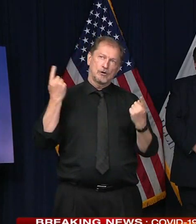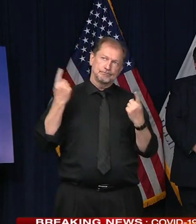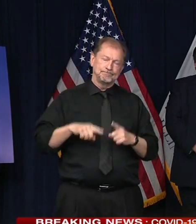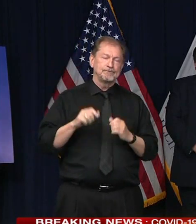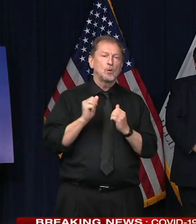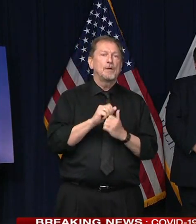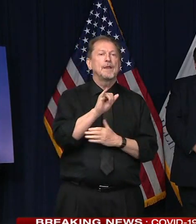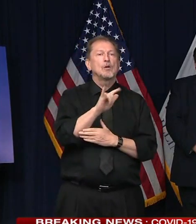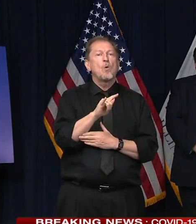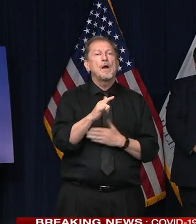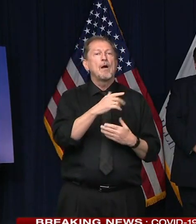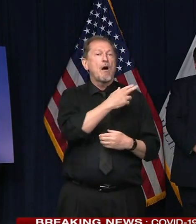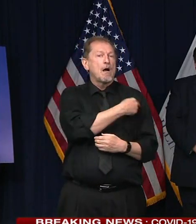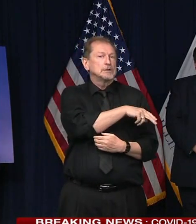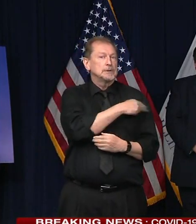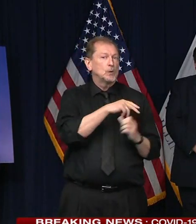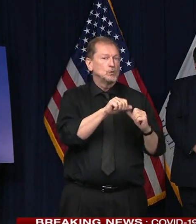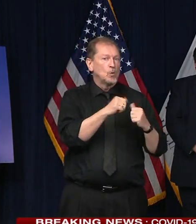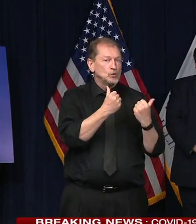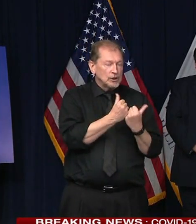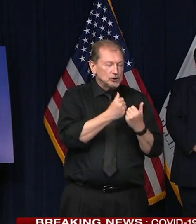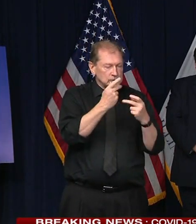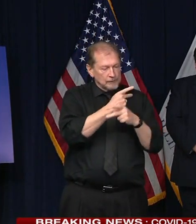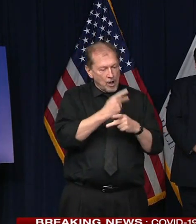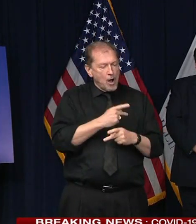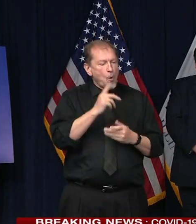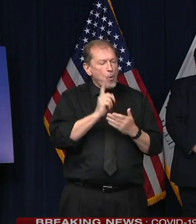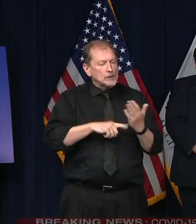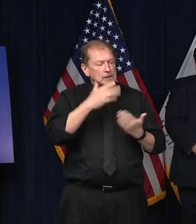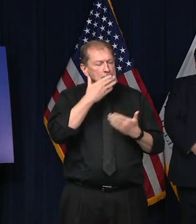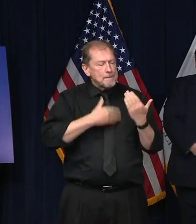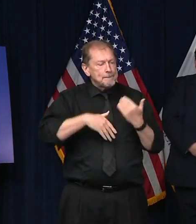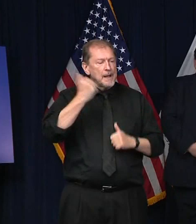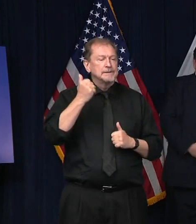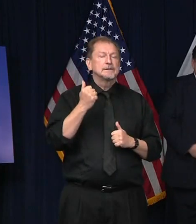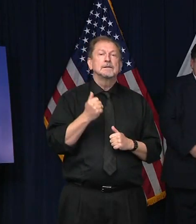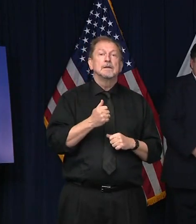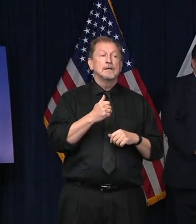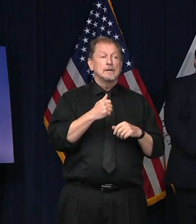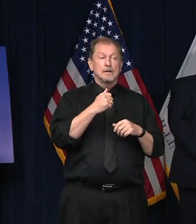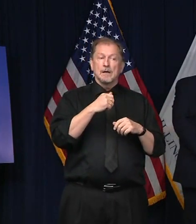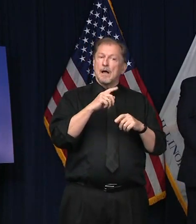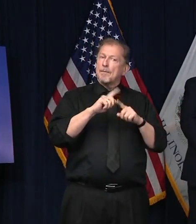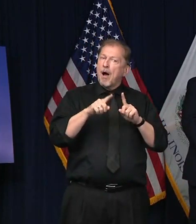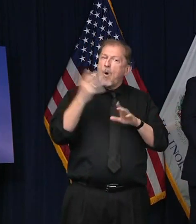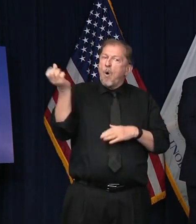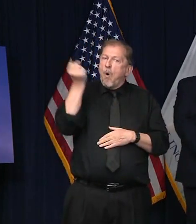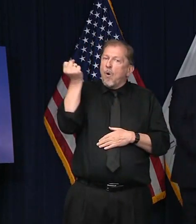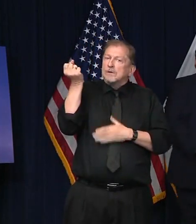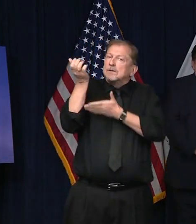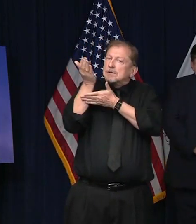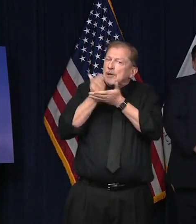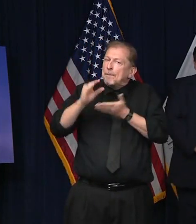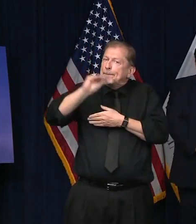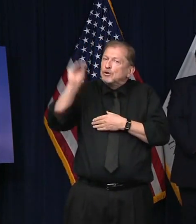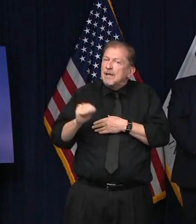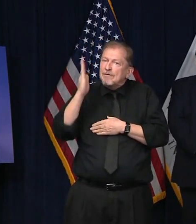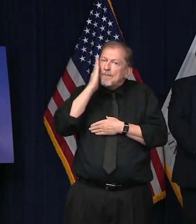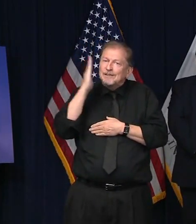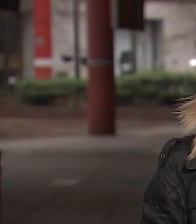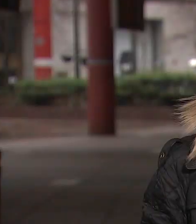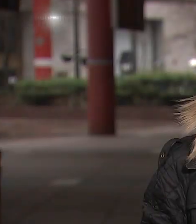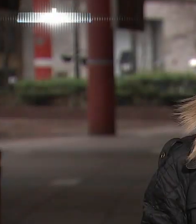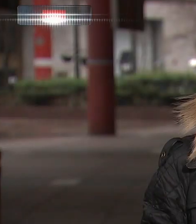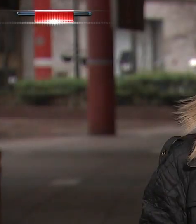Association, to try to find the best median in terms of keeping beds available for COVID patients in case there is the